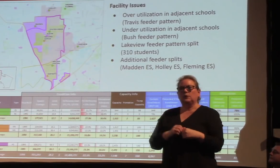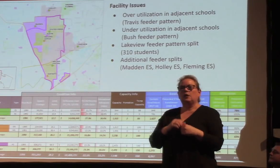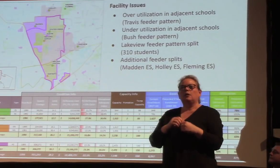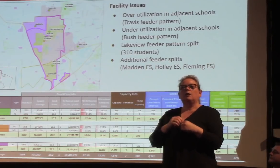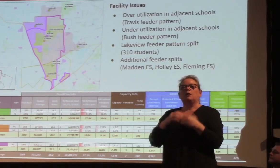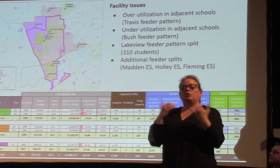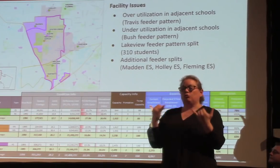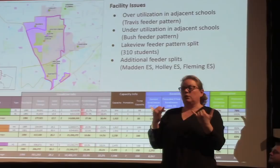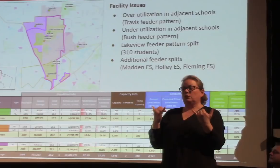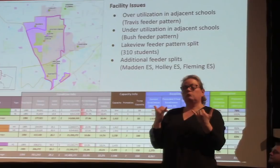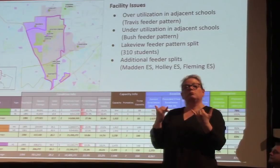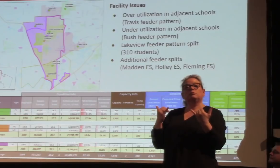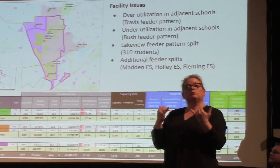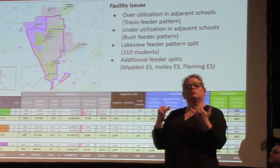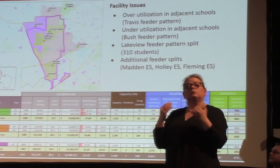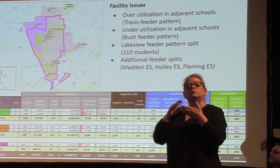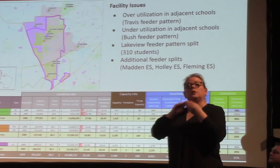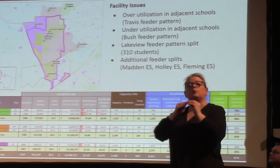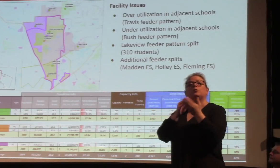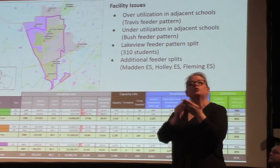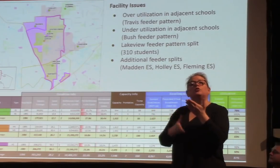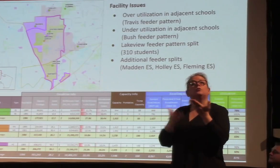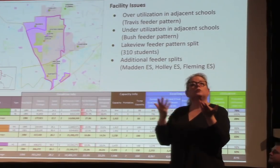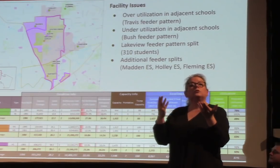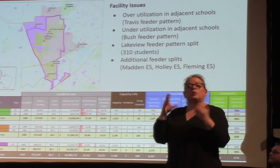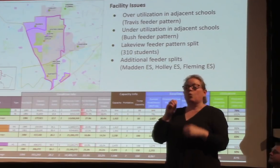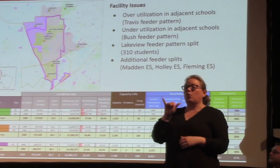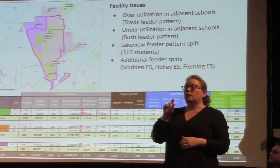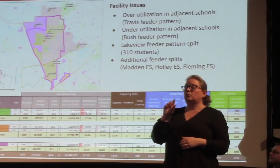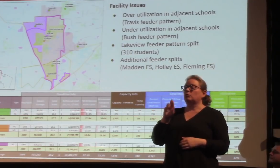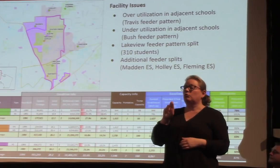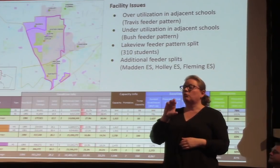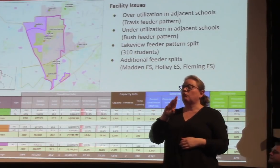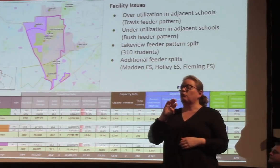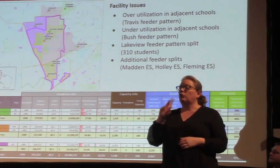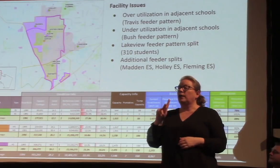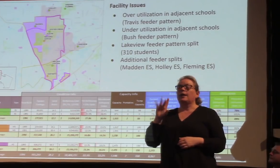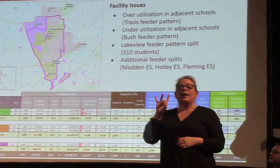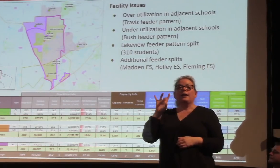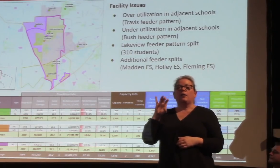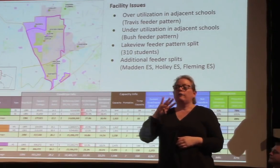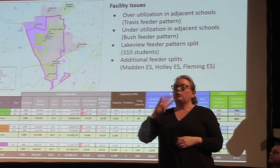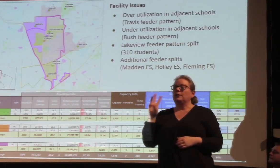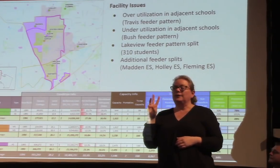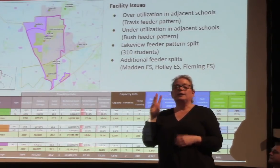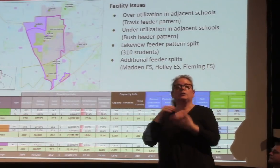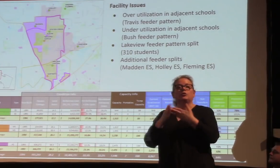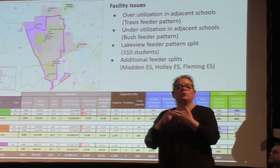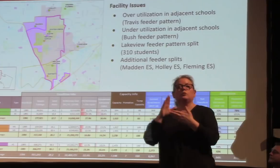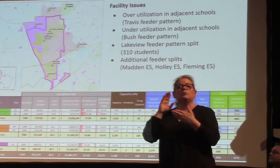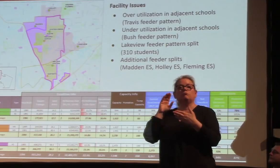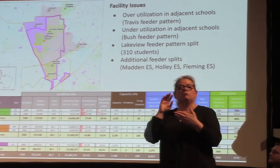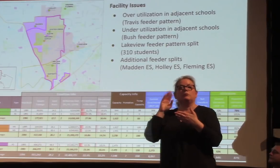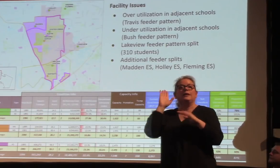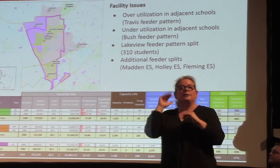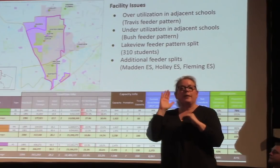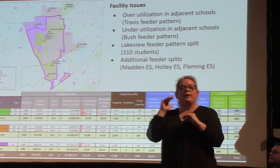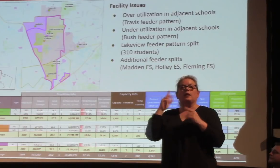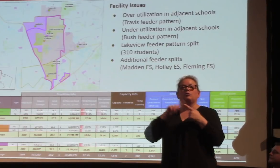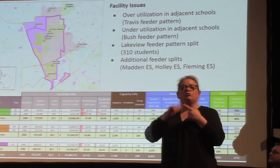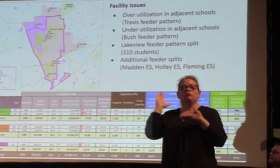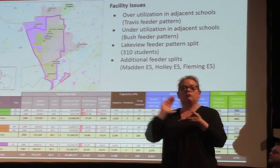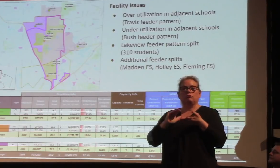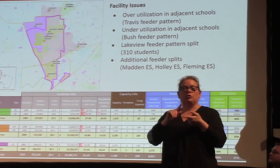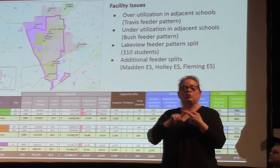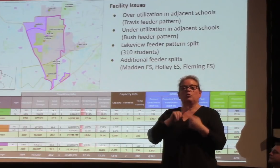at Oyster Creek is 846 students. It's projected to go down to 739 students by 22-23, or in five